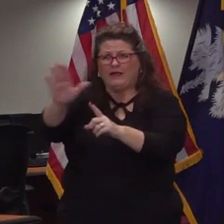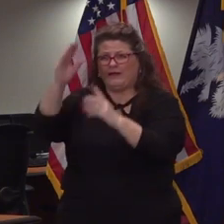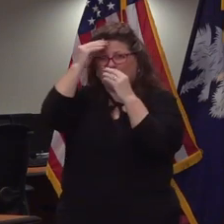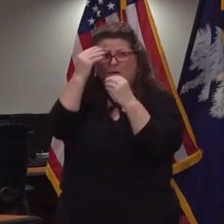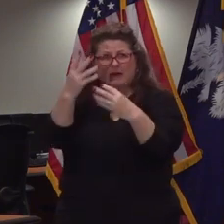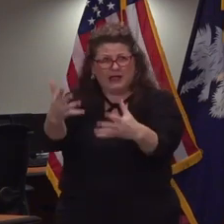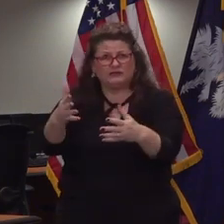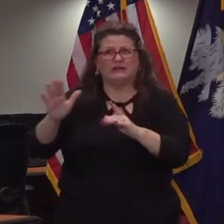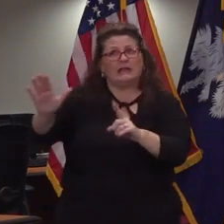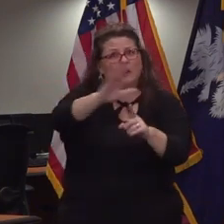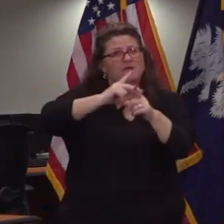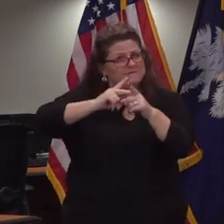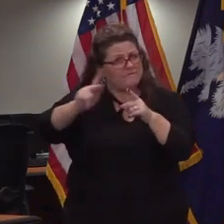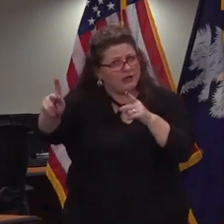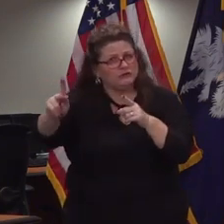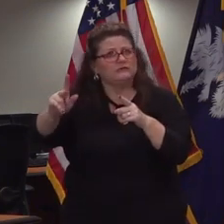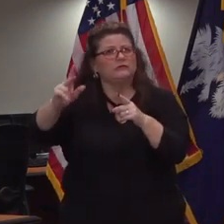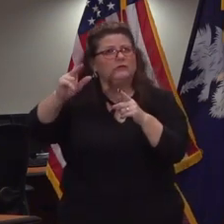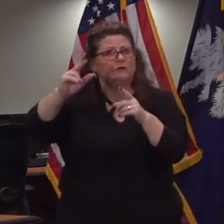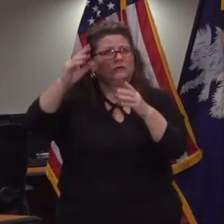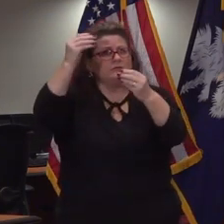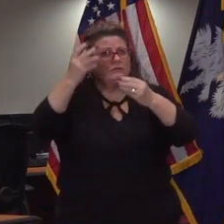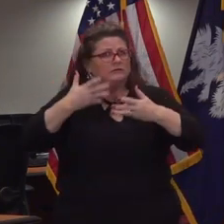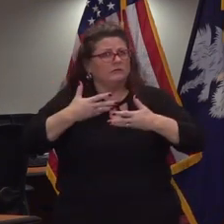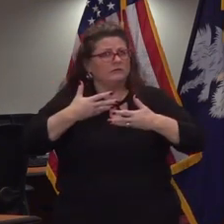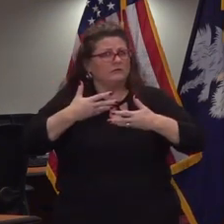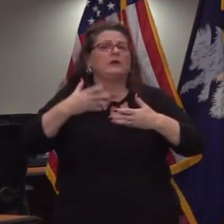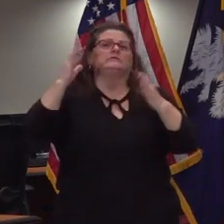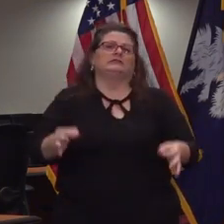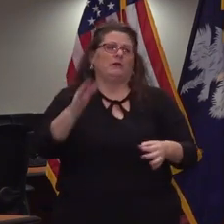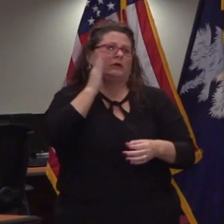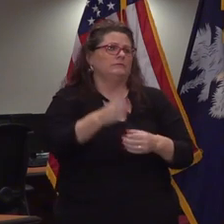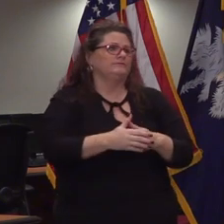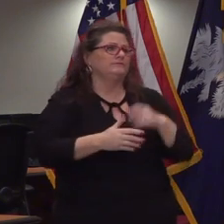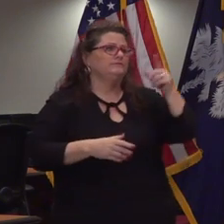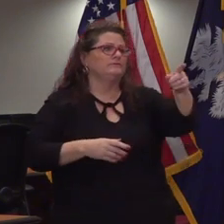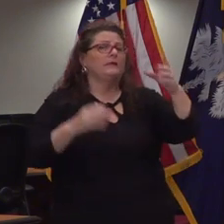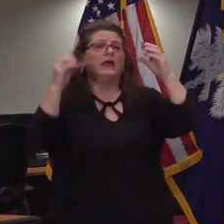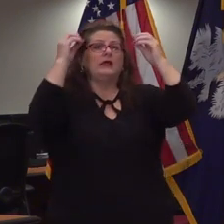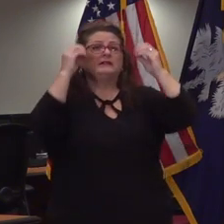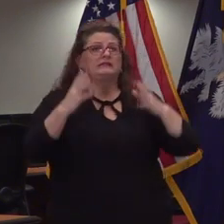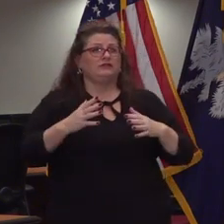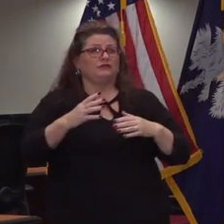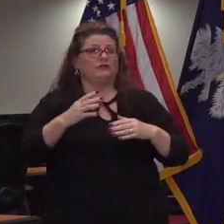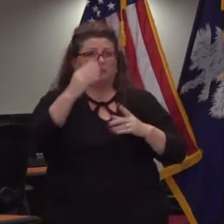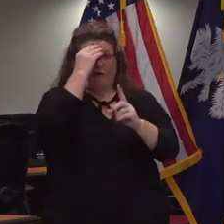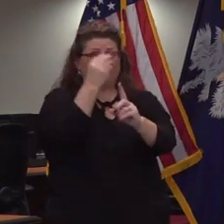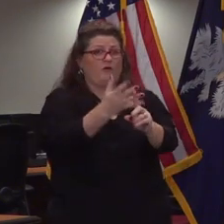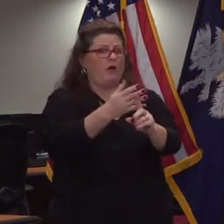from every source that we have to make these decisions yes ma'am early on teachers were told not to introduce new material and obviously that